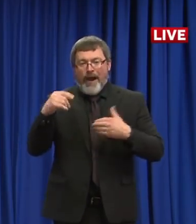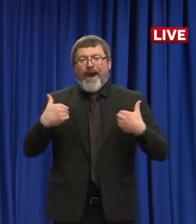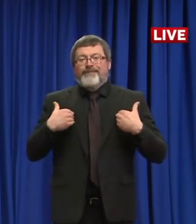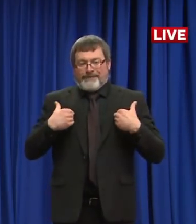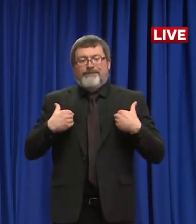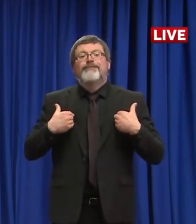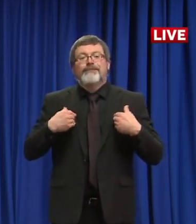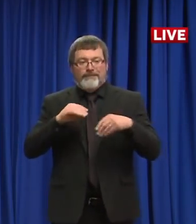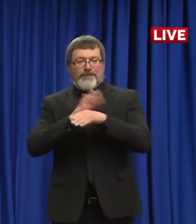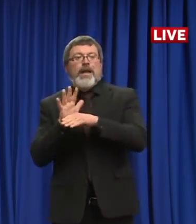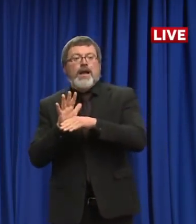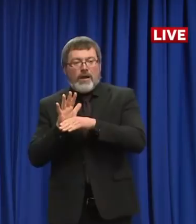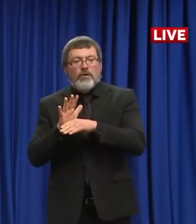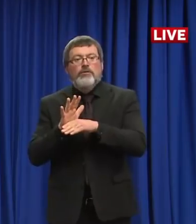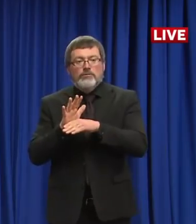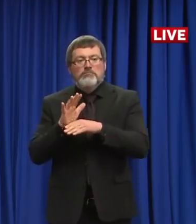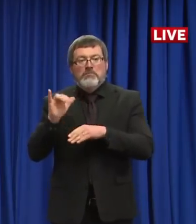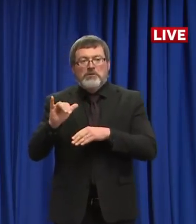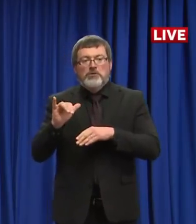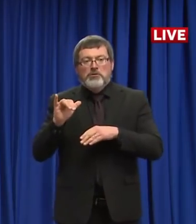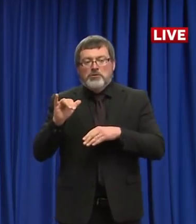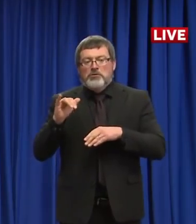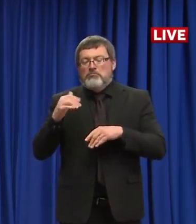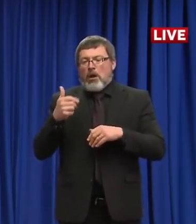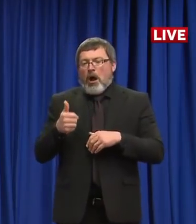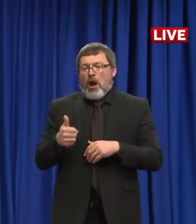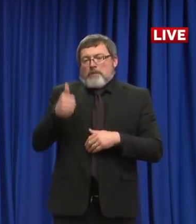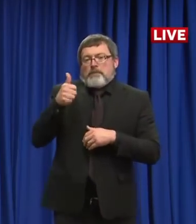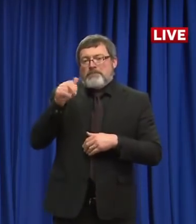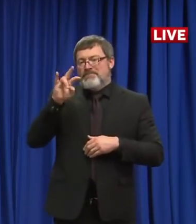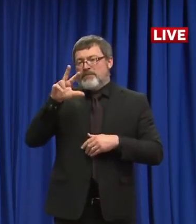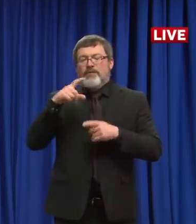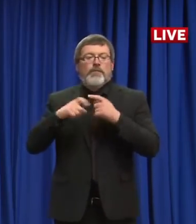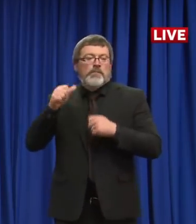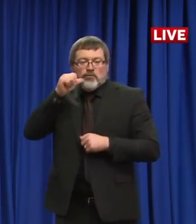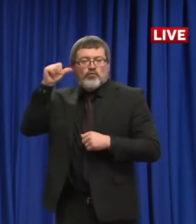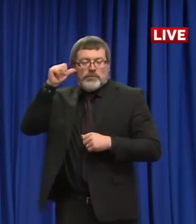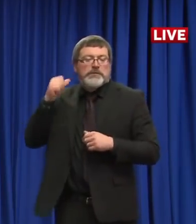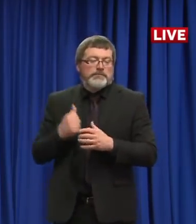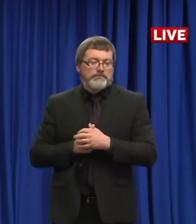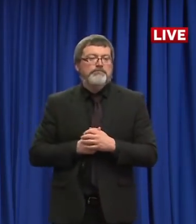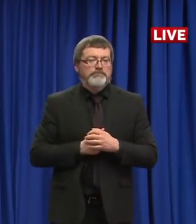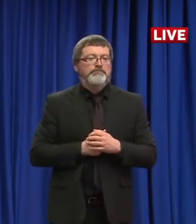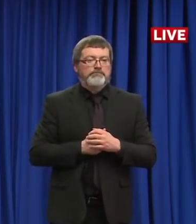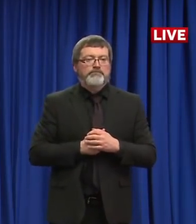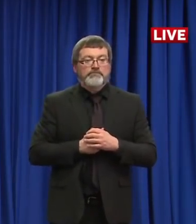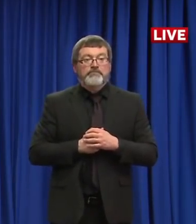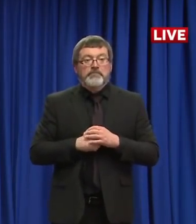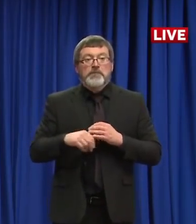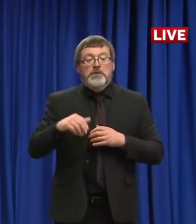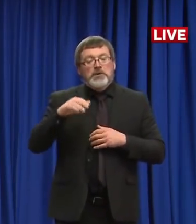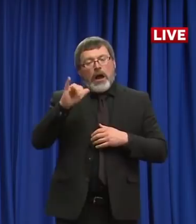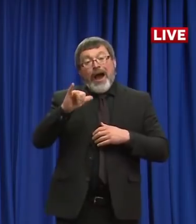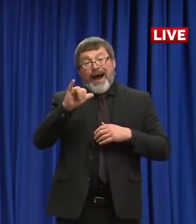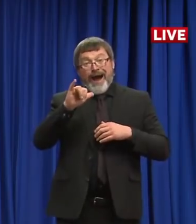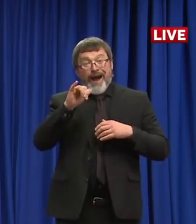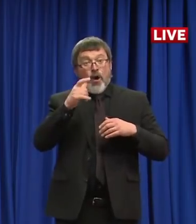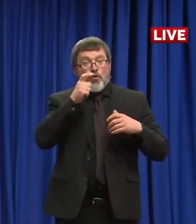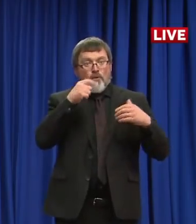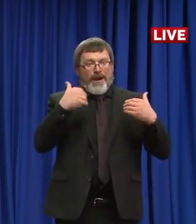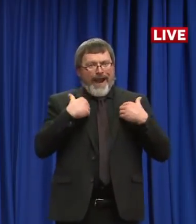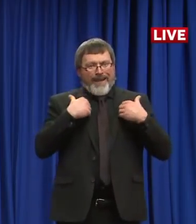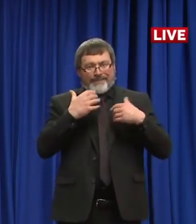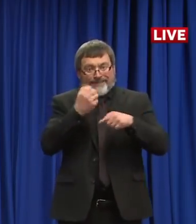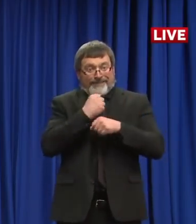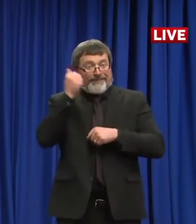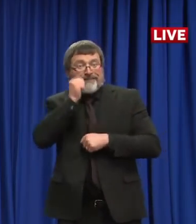yesterday. I want to pause and make brief mention that we are going to see these numbers fluctuate up and down. Part of